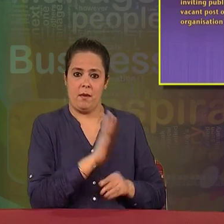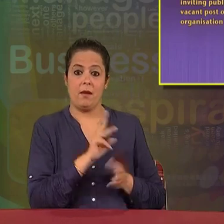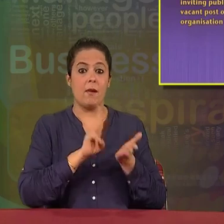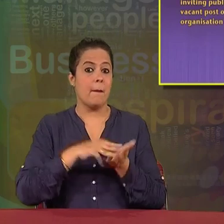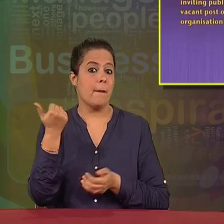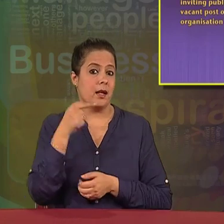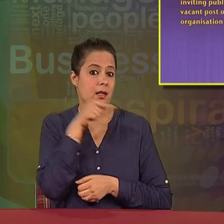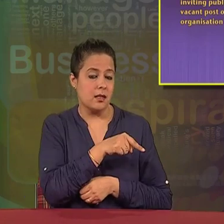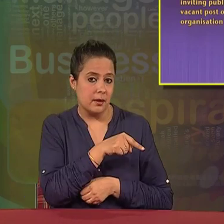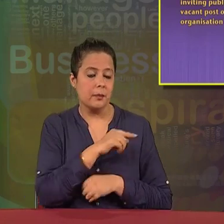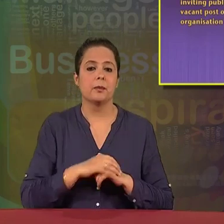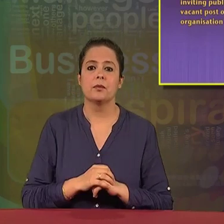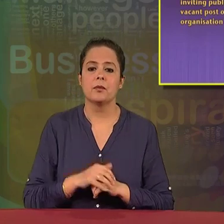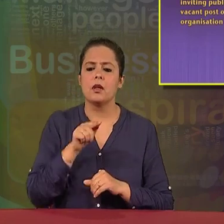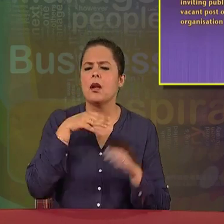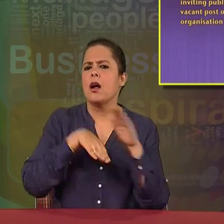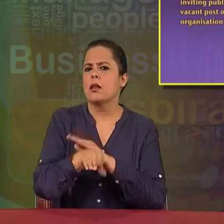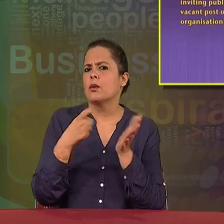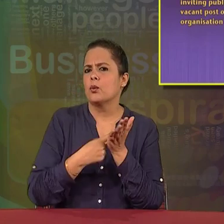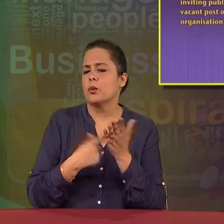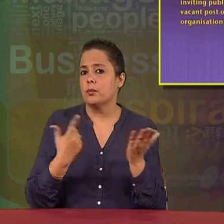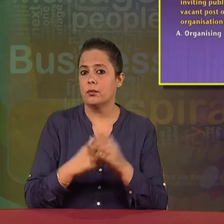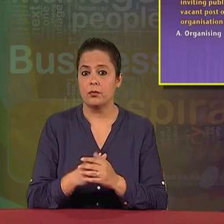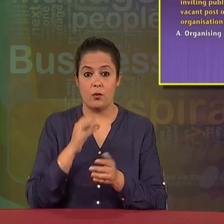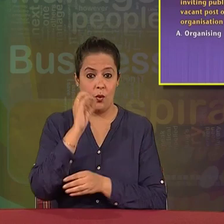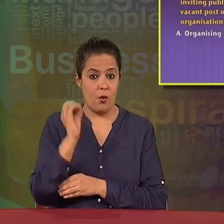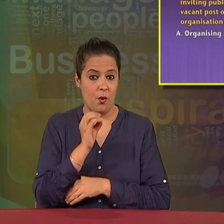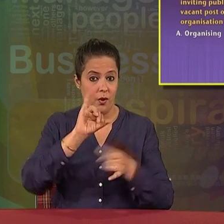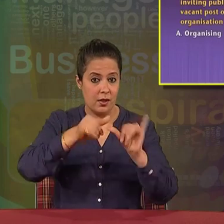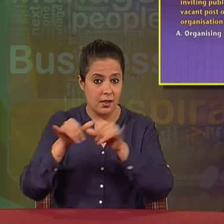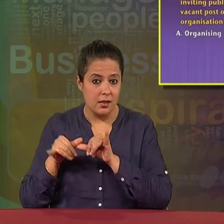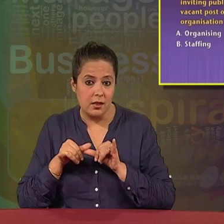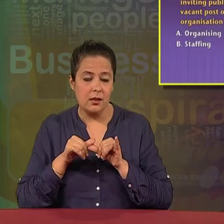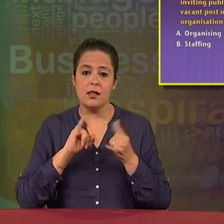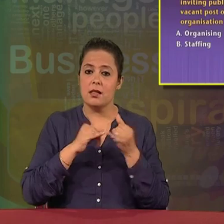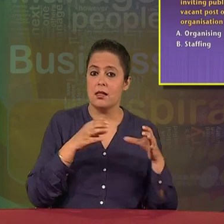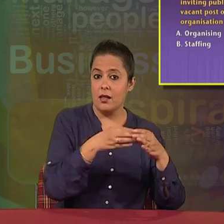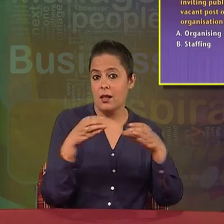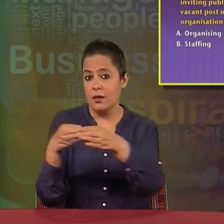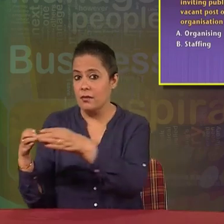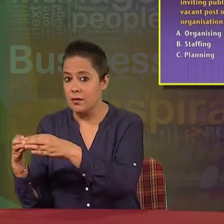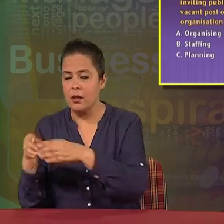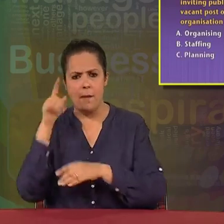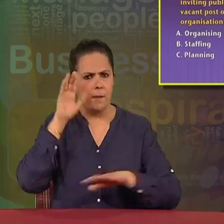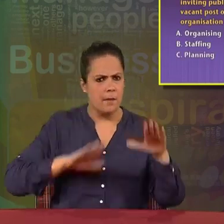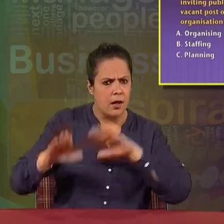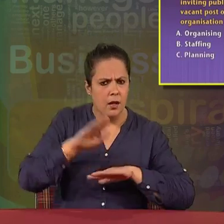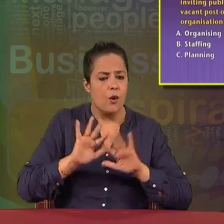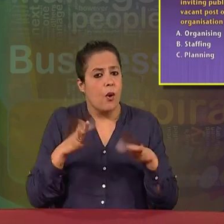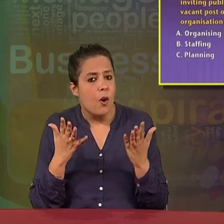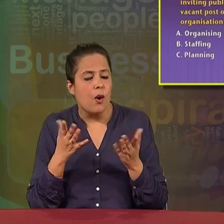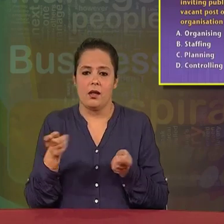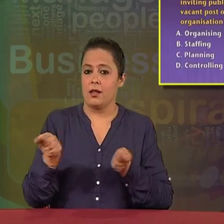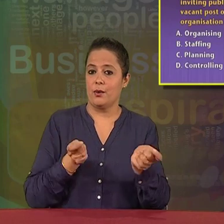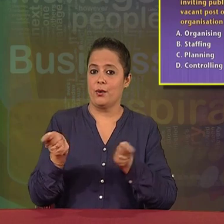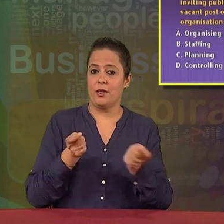manager in the organization comes under A, organizing, B, staffing, C, planning, or